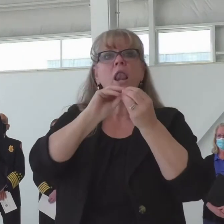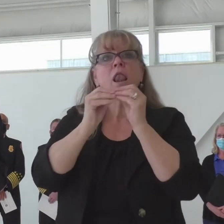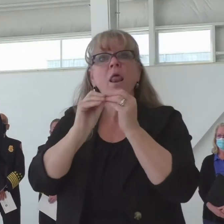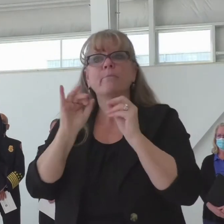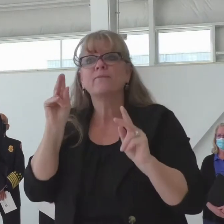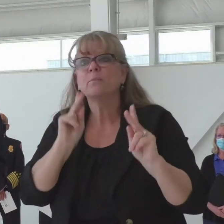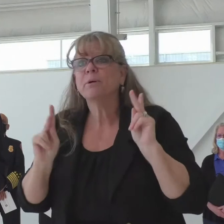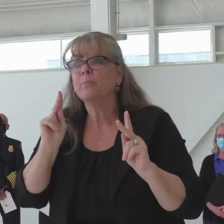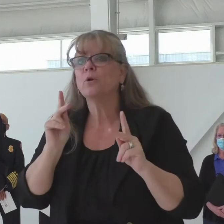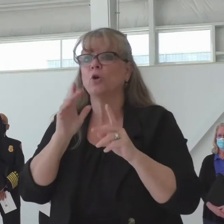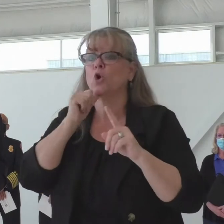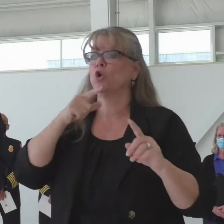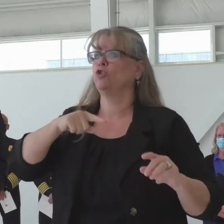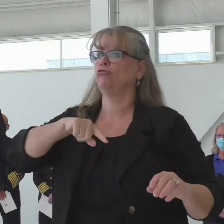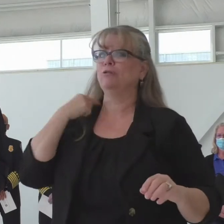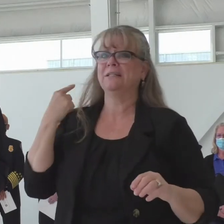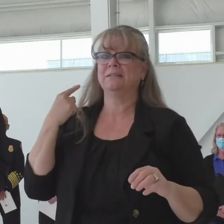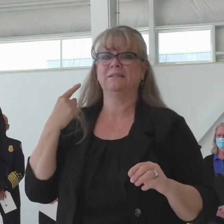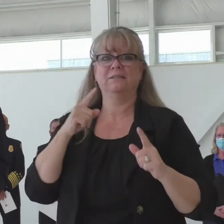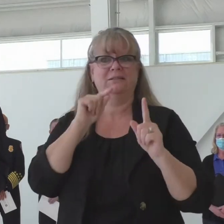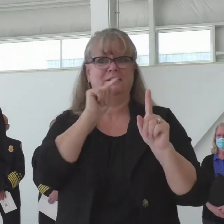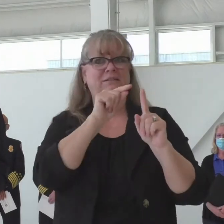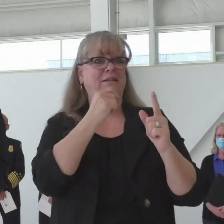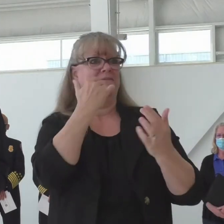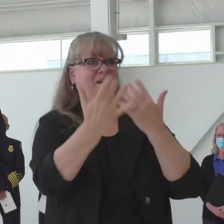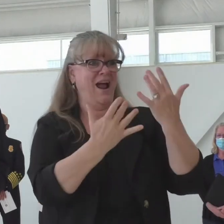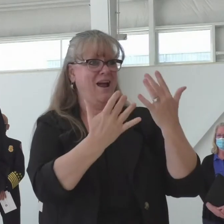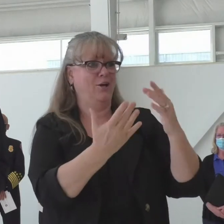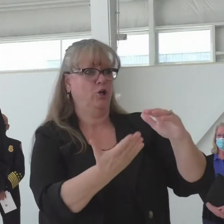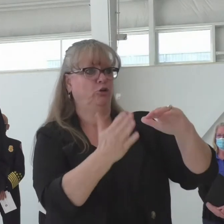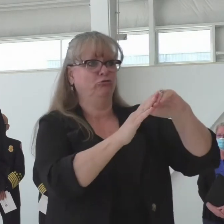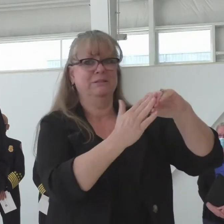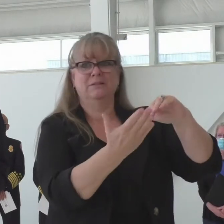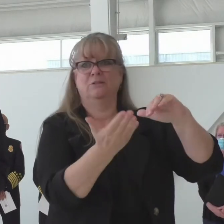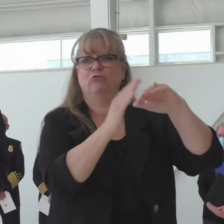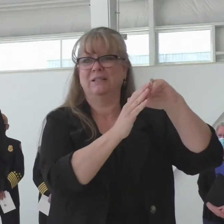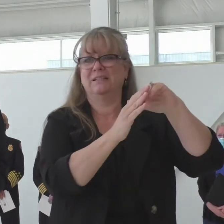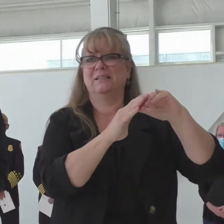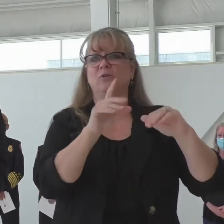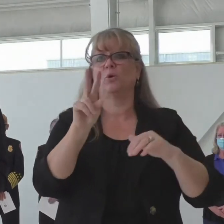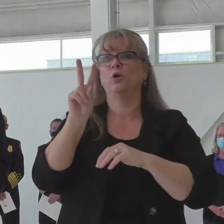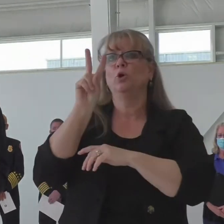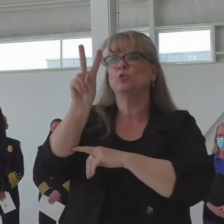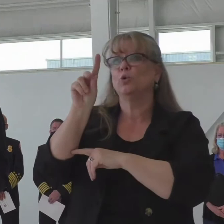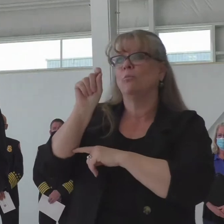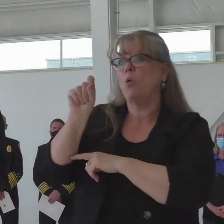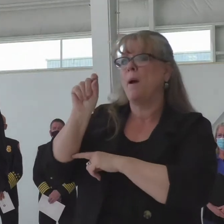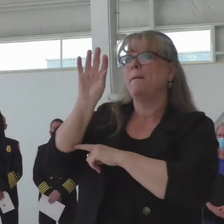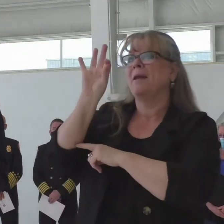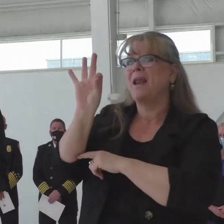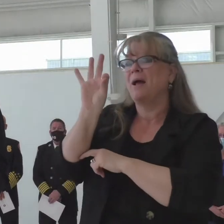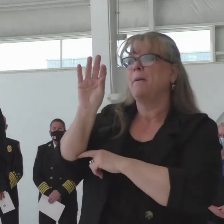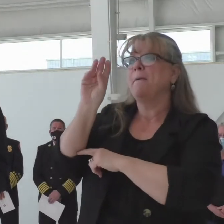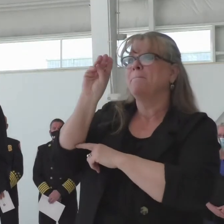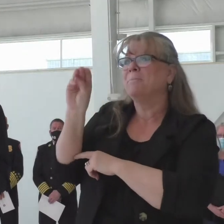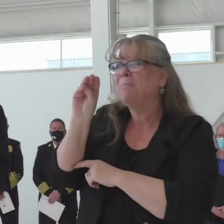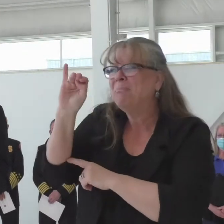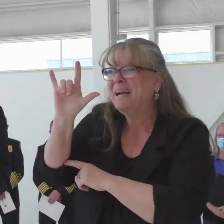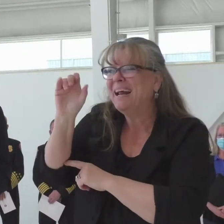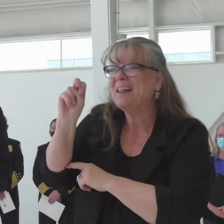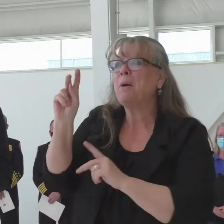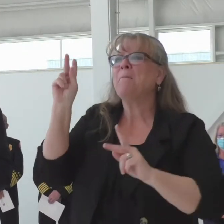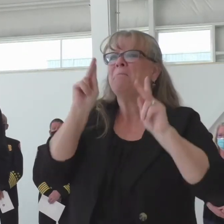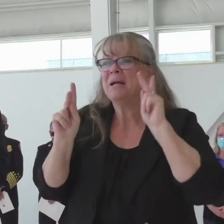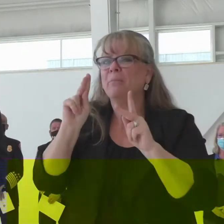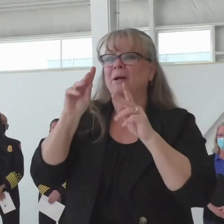increase. Approximately 2.9 million people live in Colorado's wildland-urban interface, and that has increased from 2